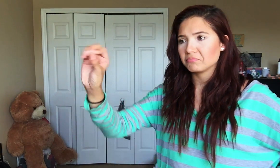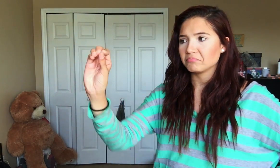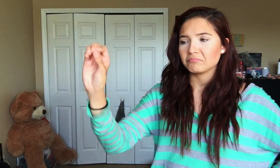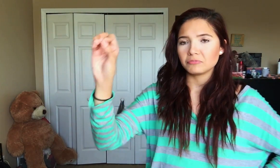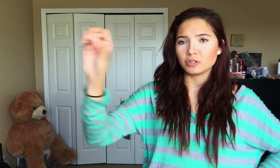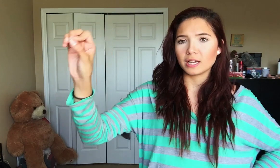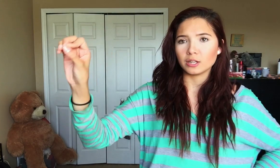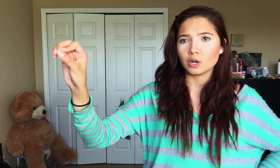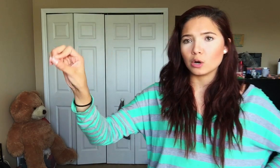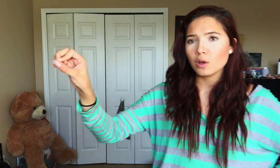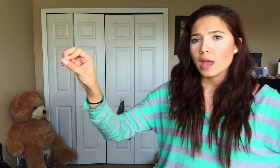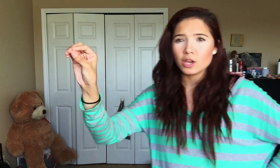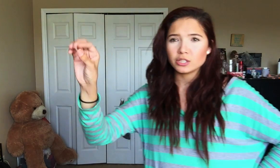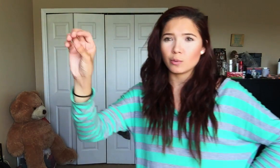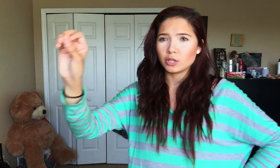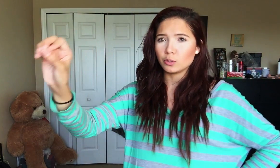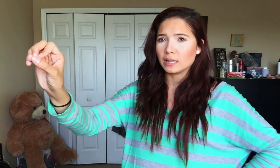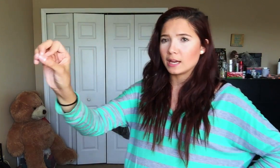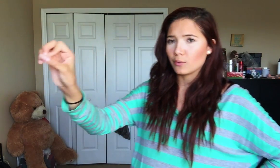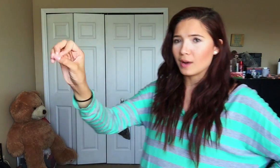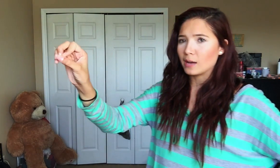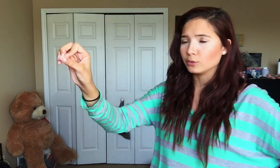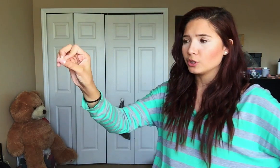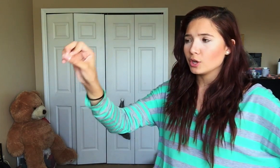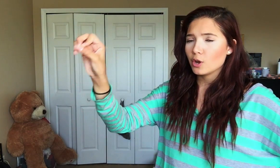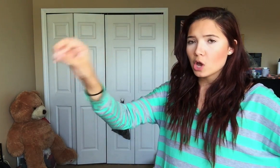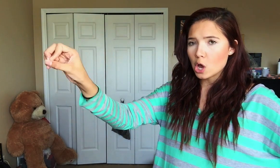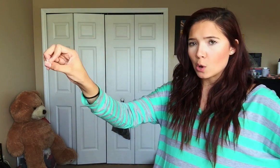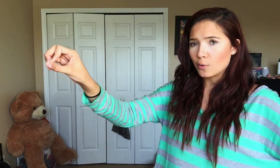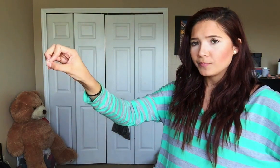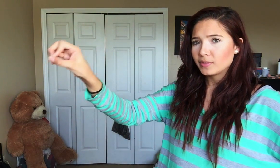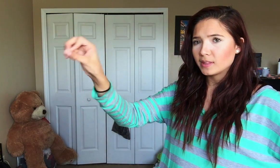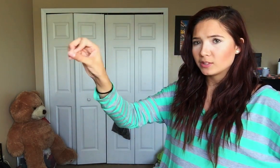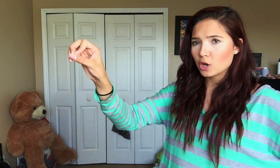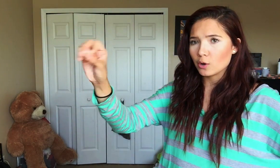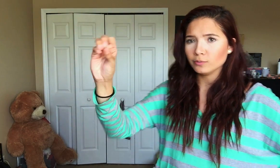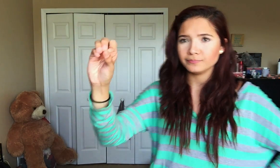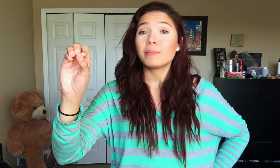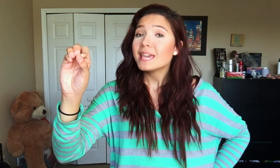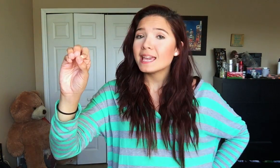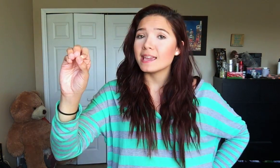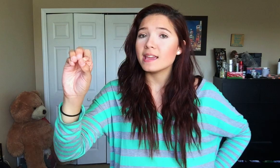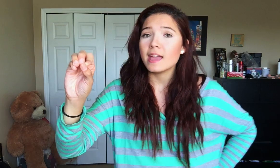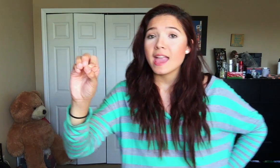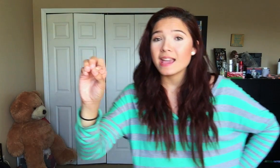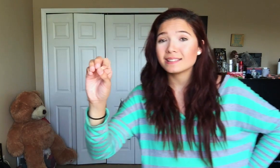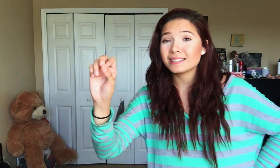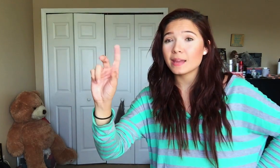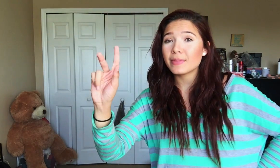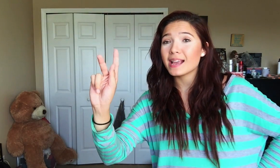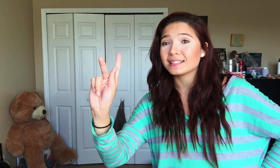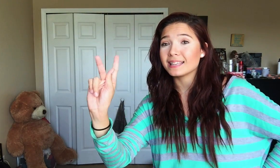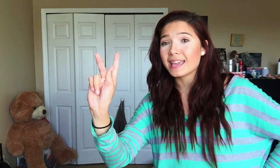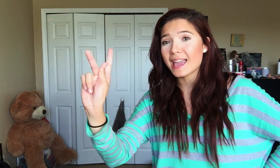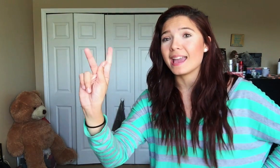do like a little O so you want to do it like around O that's O P it's the same thing as the K